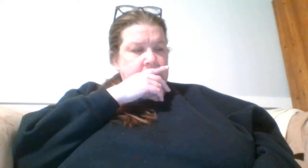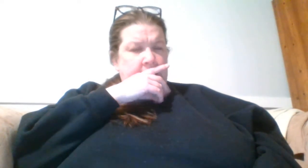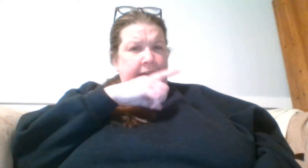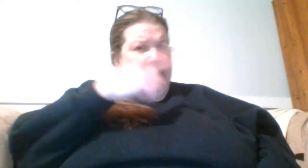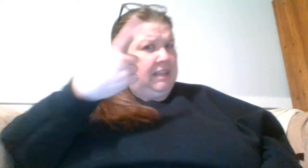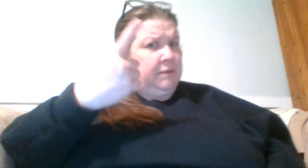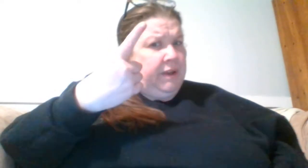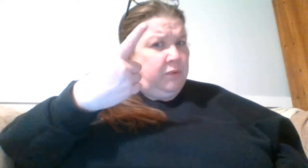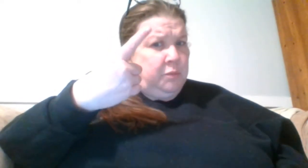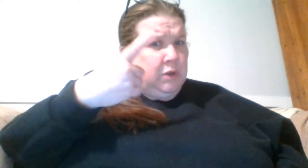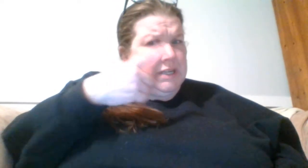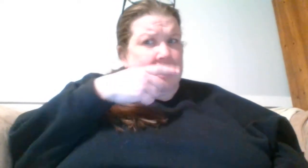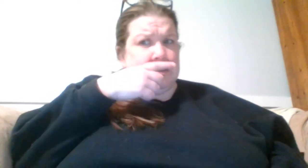And I think we have one more test.